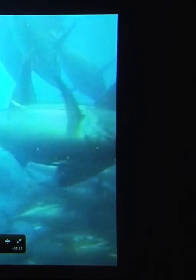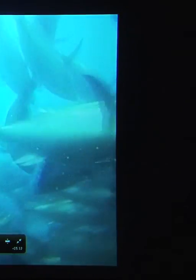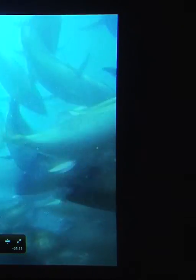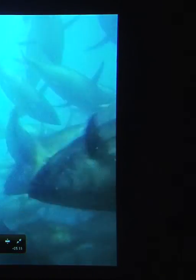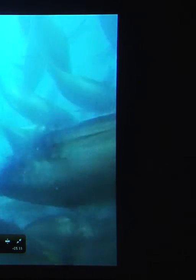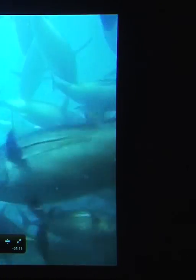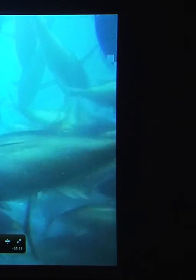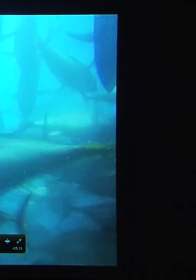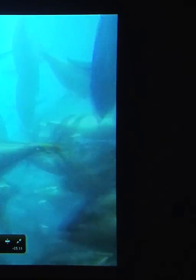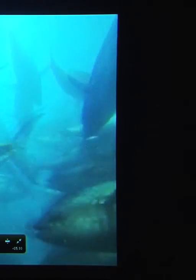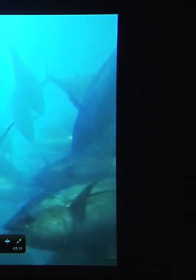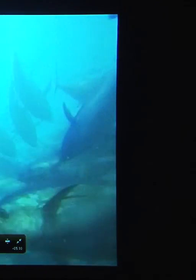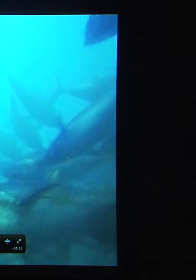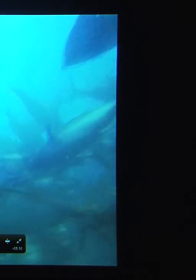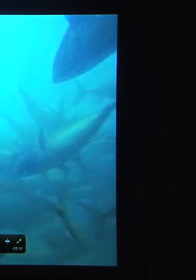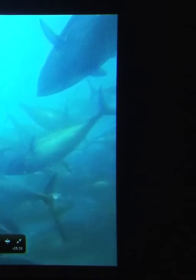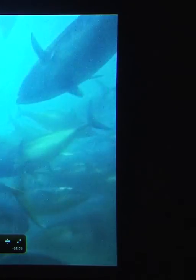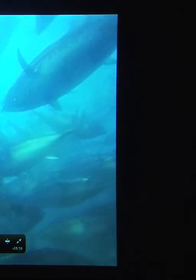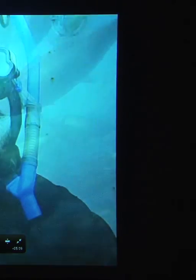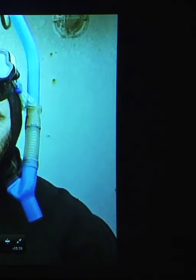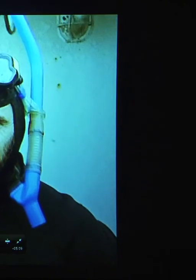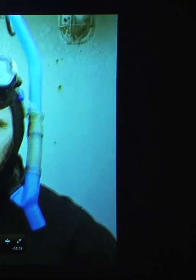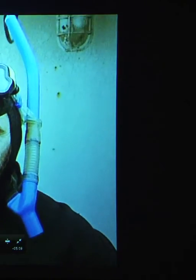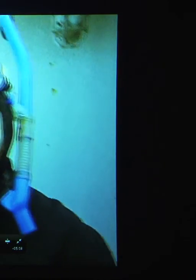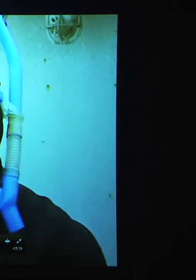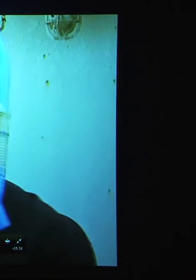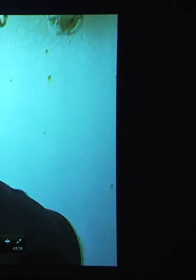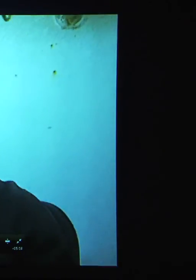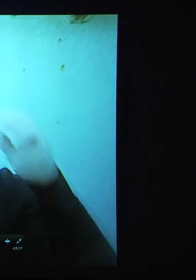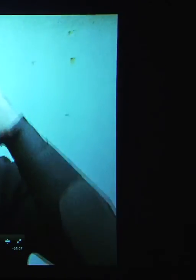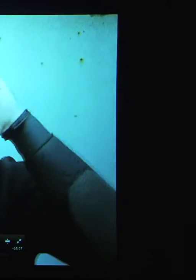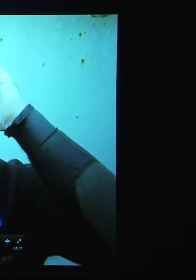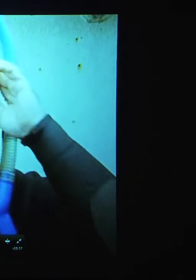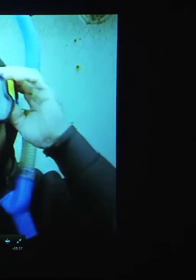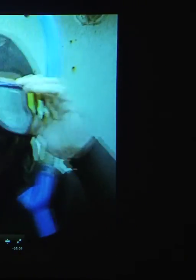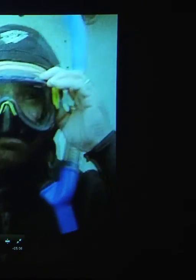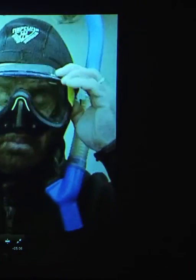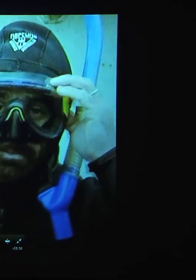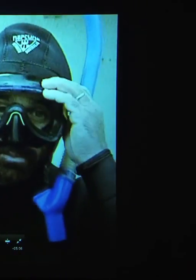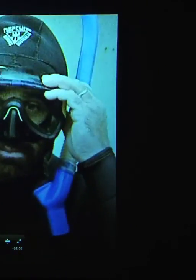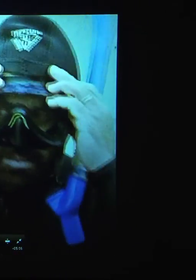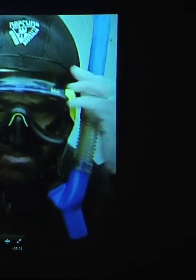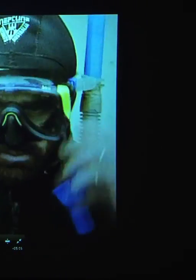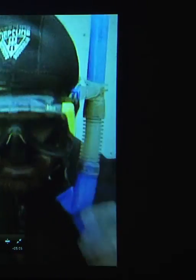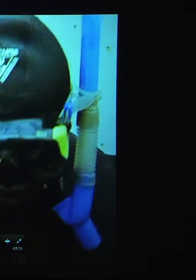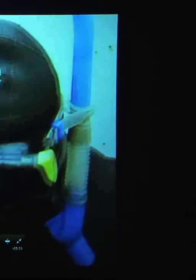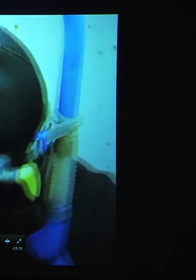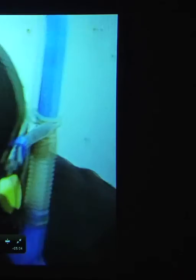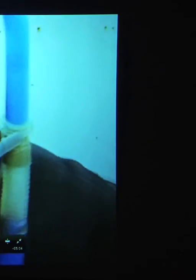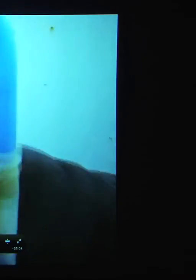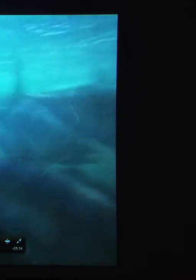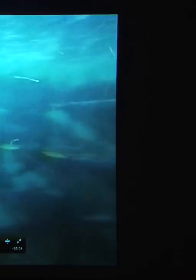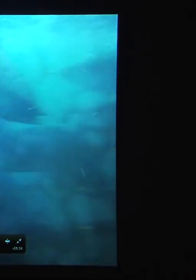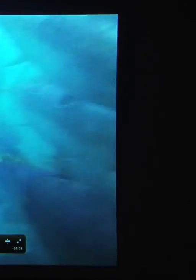For the last 12 years, his job has been to round up schools of tuna, 250 miles, 400